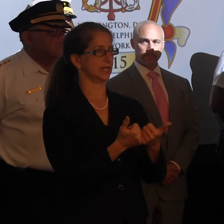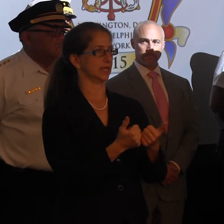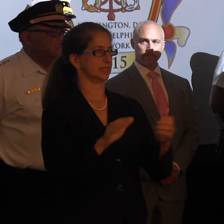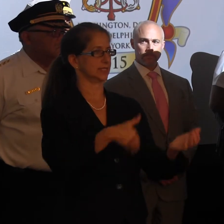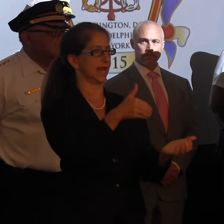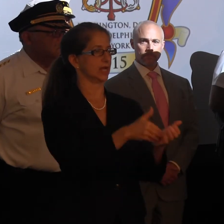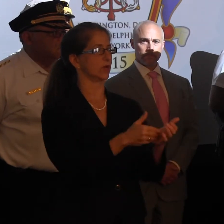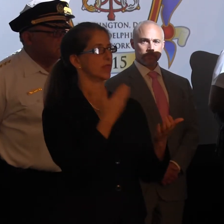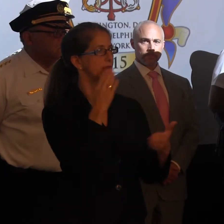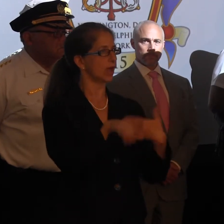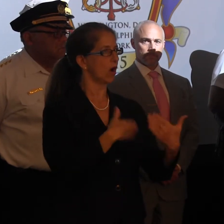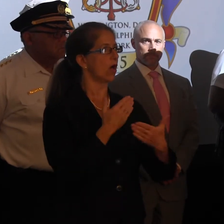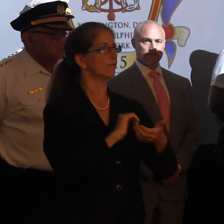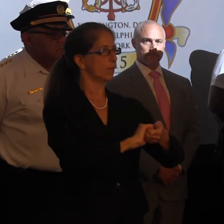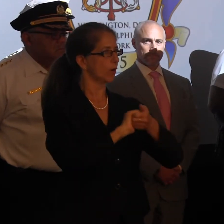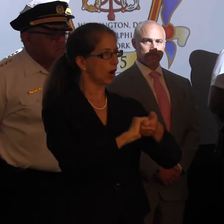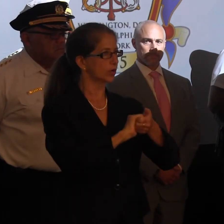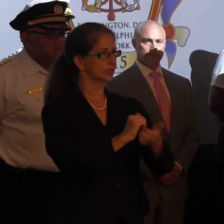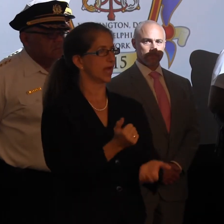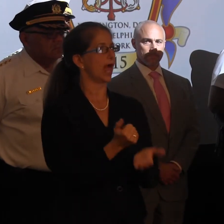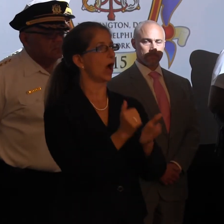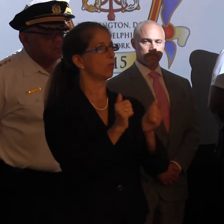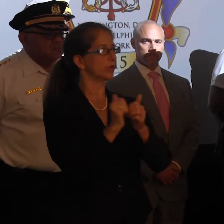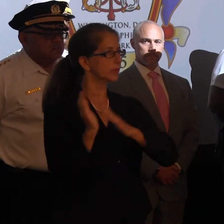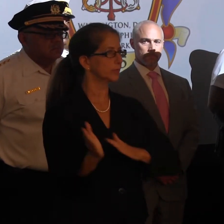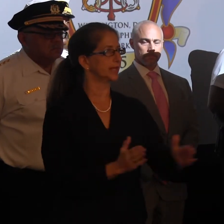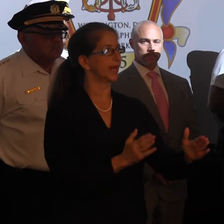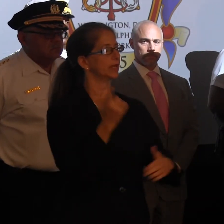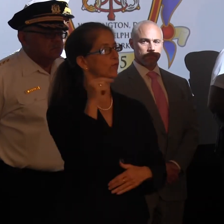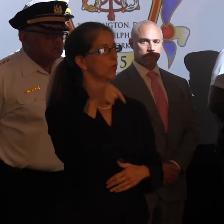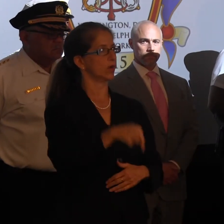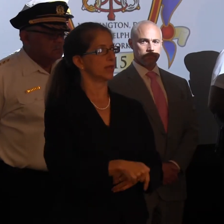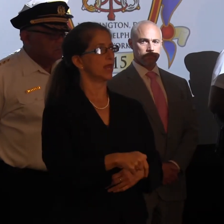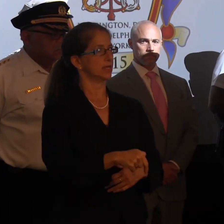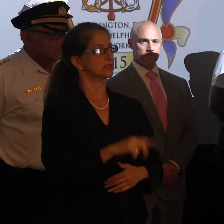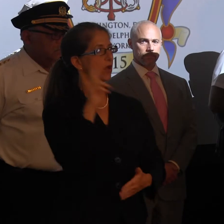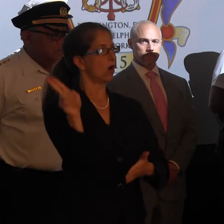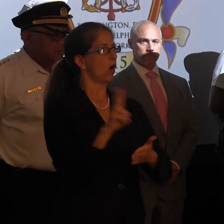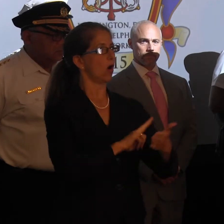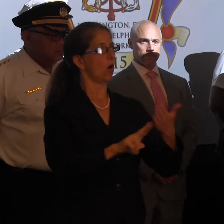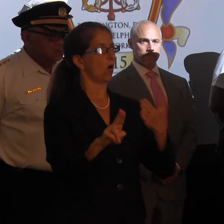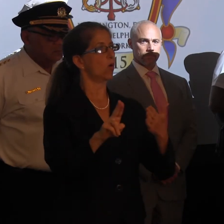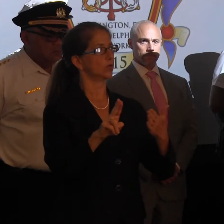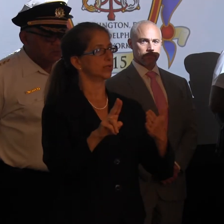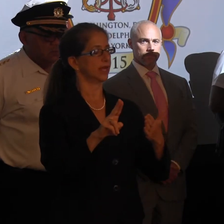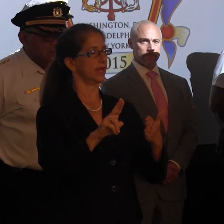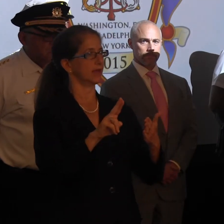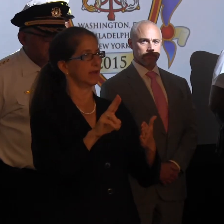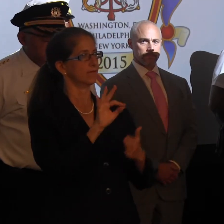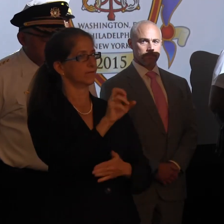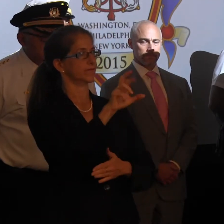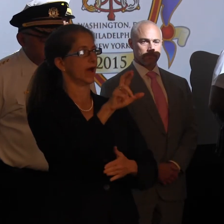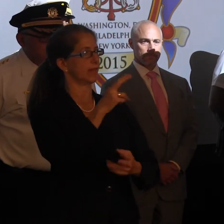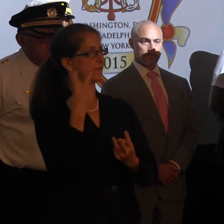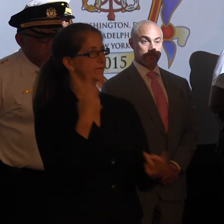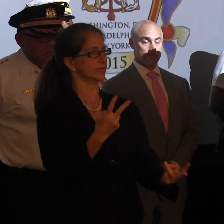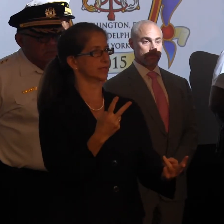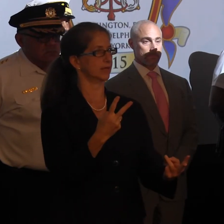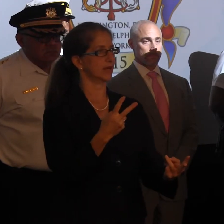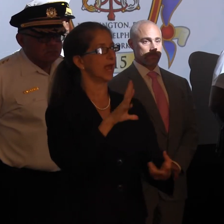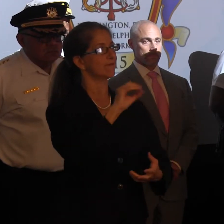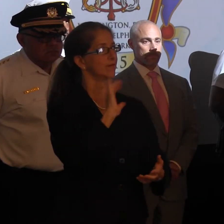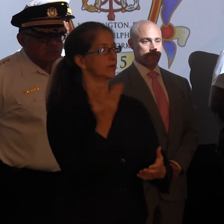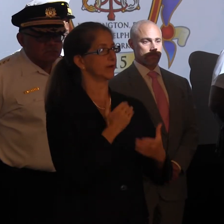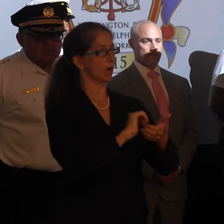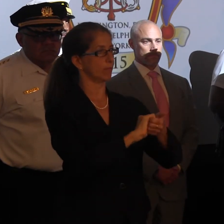of our partners that have assisted in the planning for this Holy Father visit. Over 50 of our partners will be